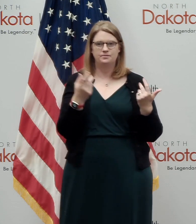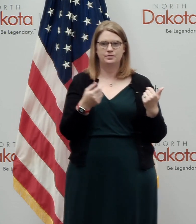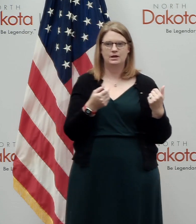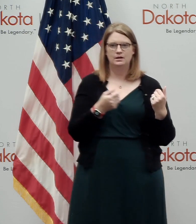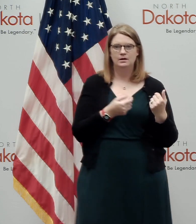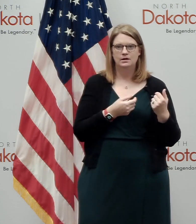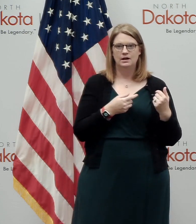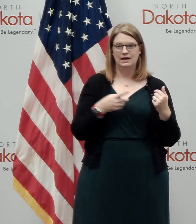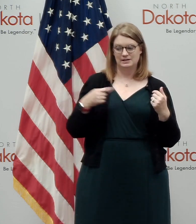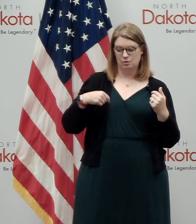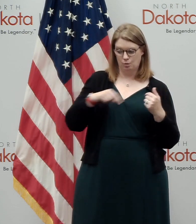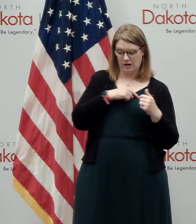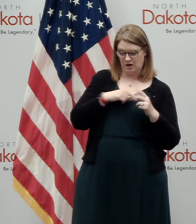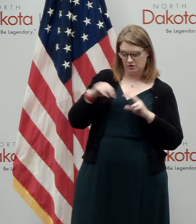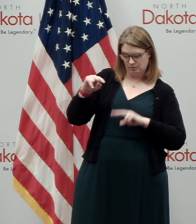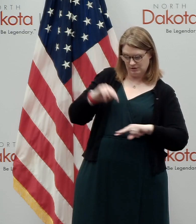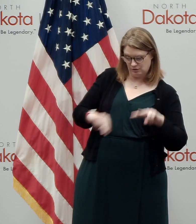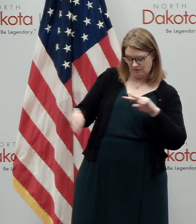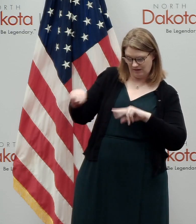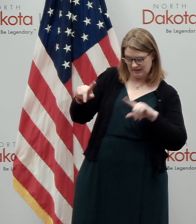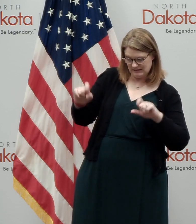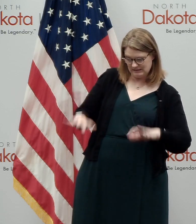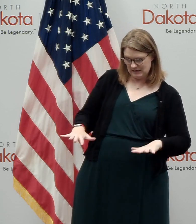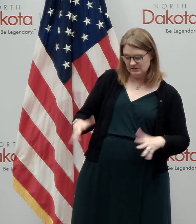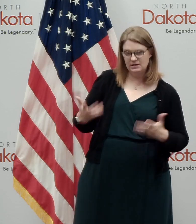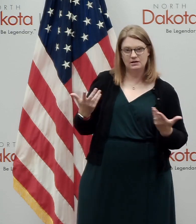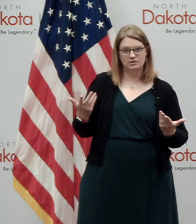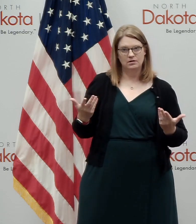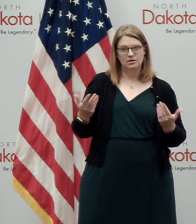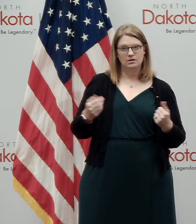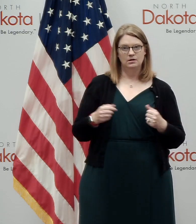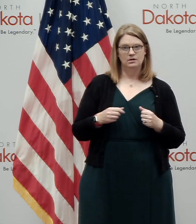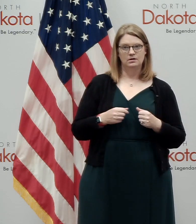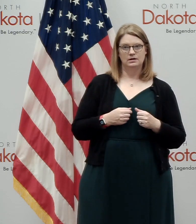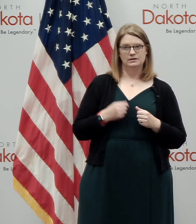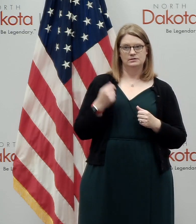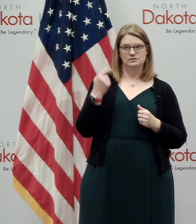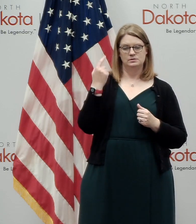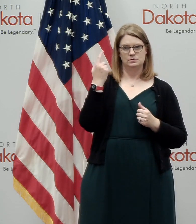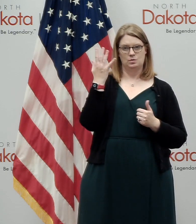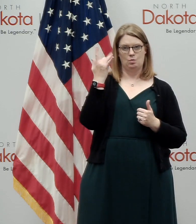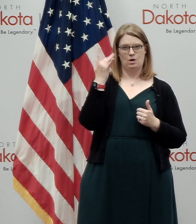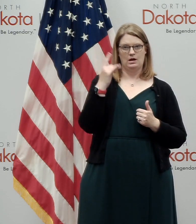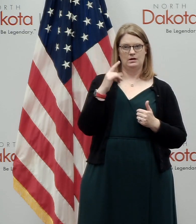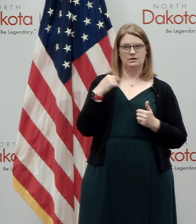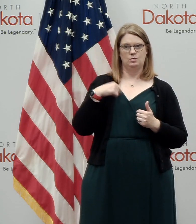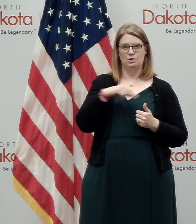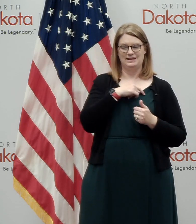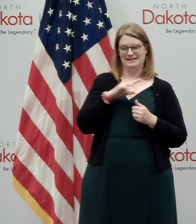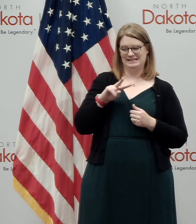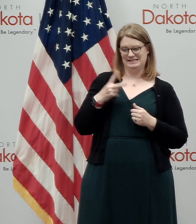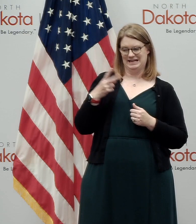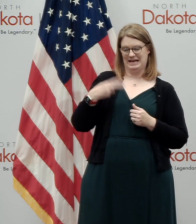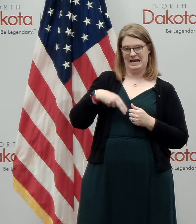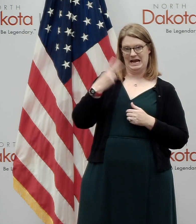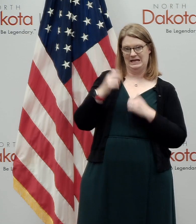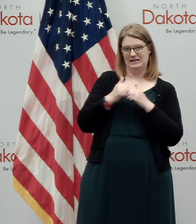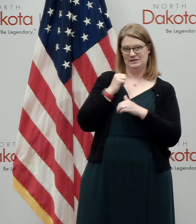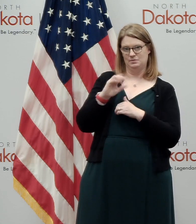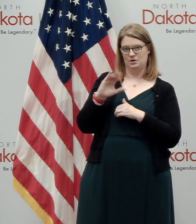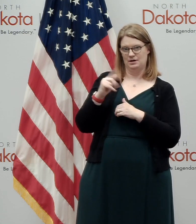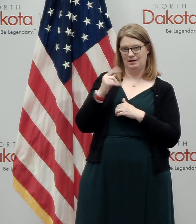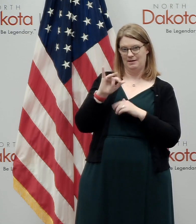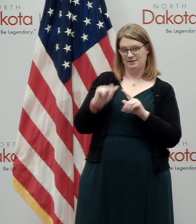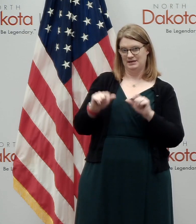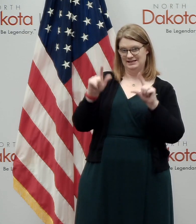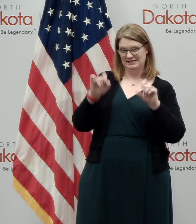and, and as we're doing surveillance testing, and we're doing it quite well, uh, it's why we were the, the second highest per capita testing rate